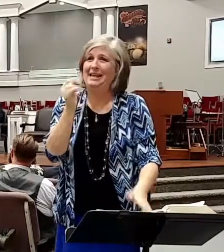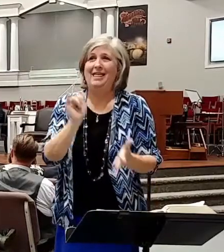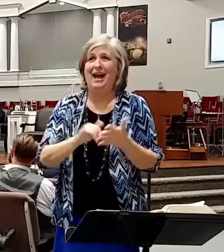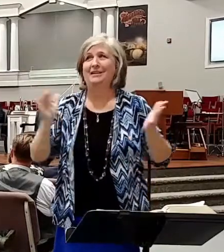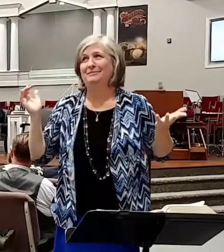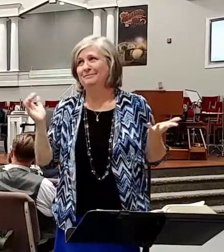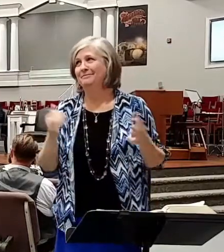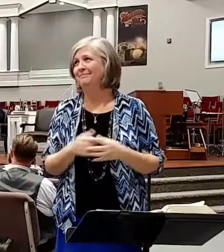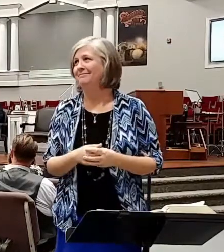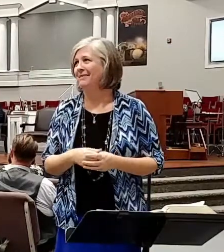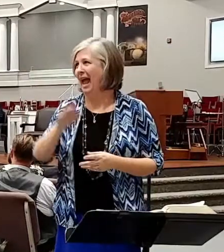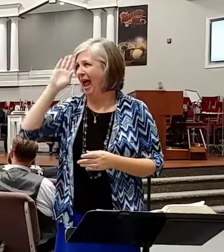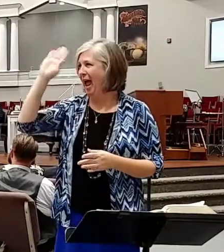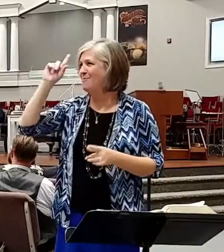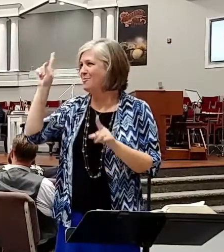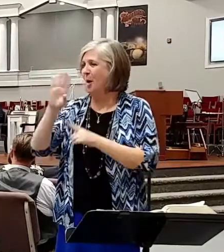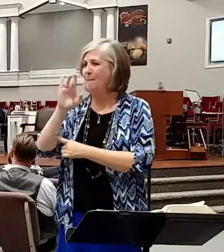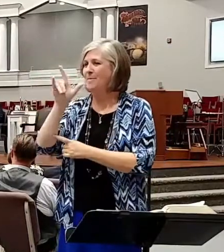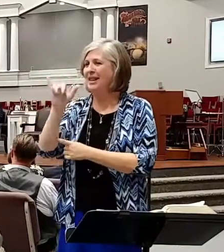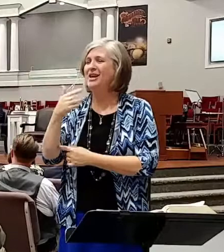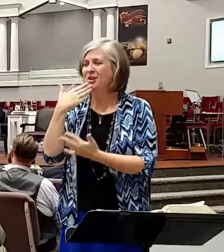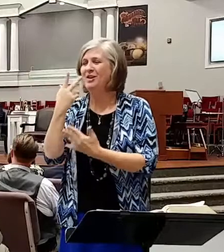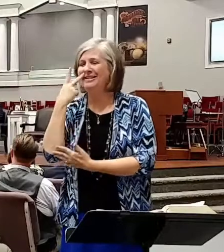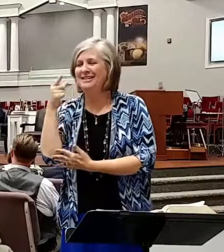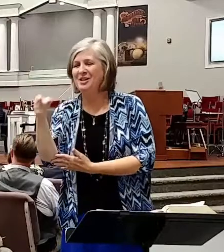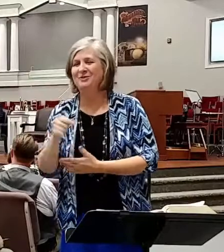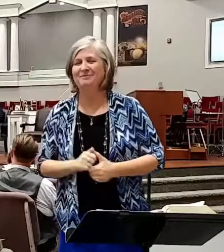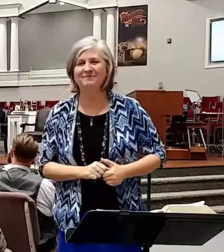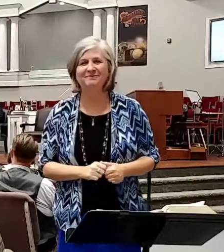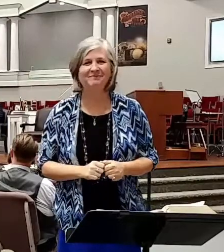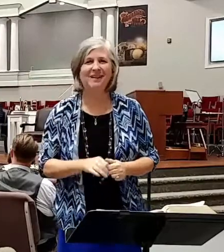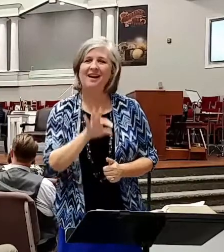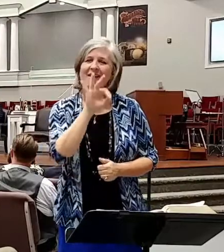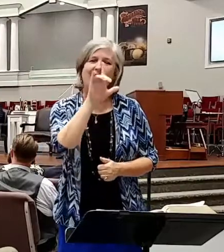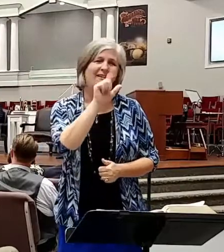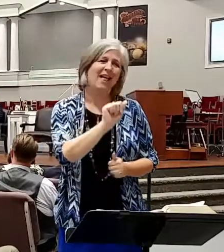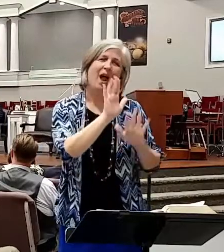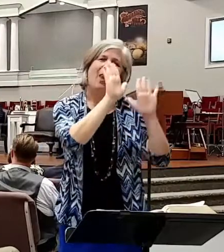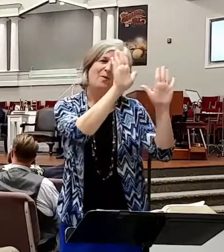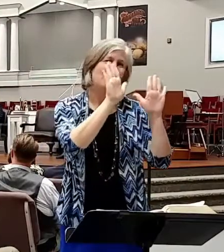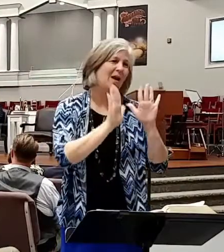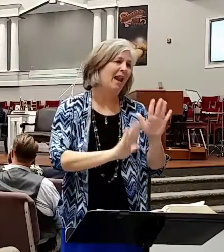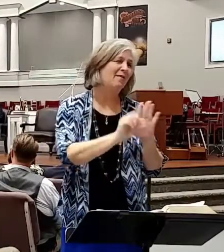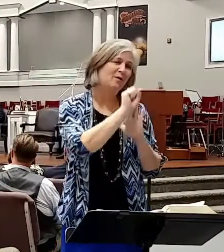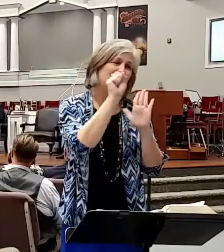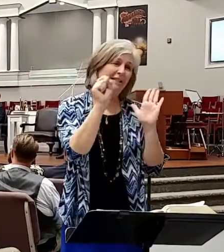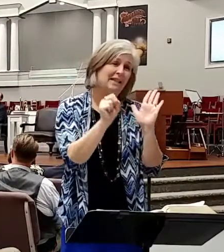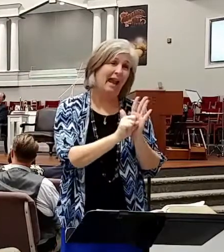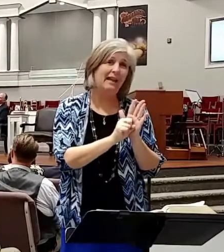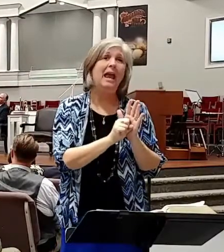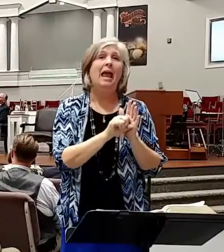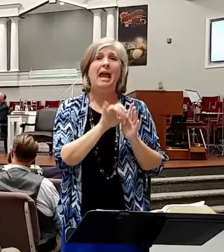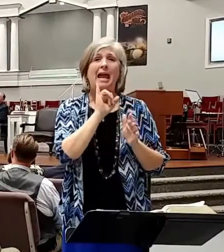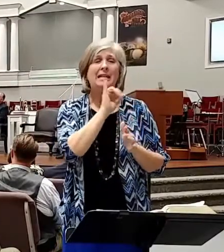Hey, Brother Billy. Good to see you down there. Florida's a wonderful state. It's a foreign field as far as I'm concerned for missionaries. But anyway,